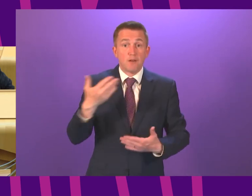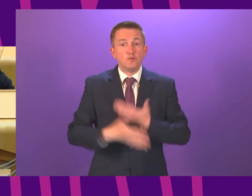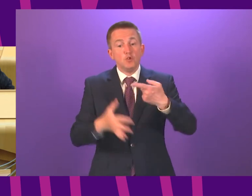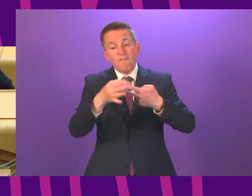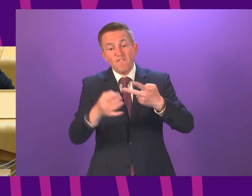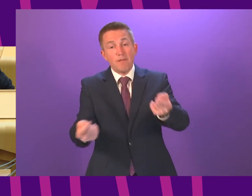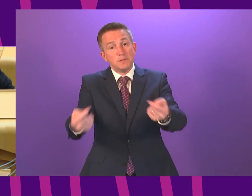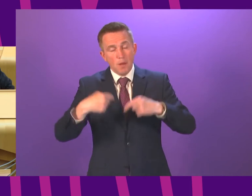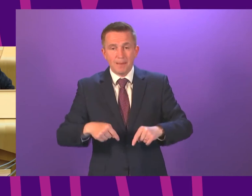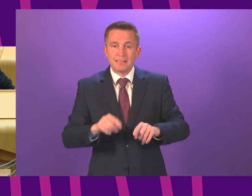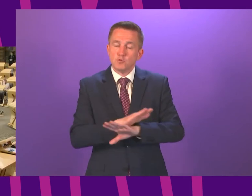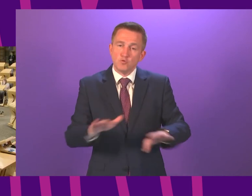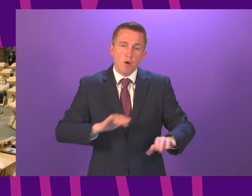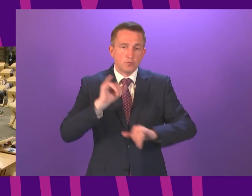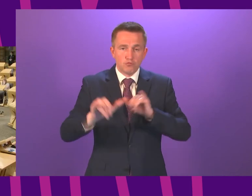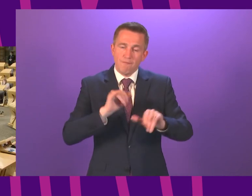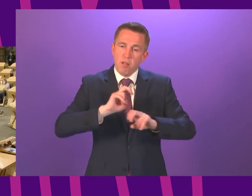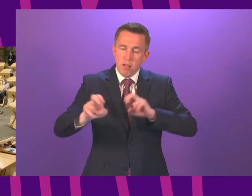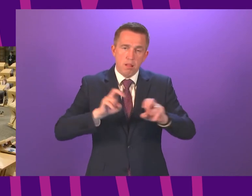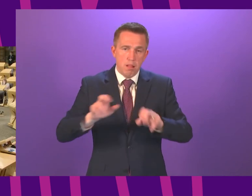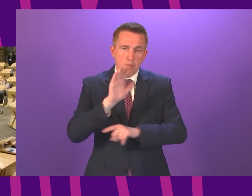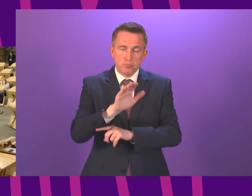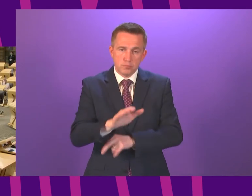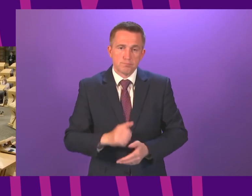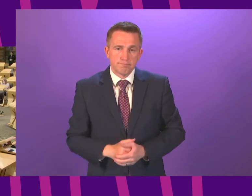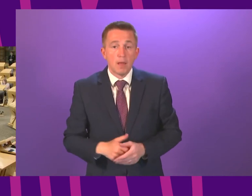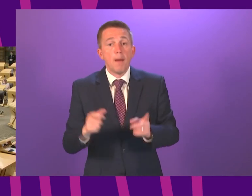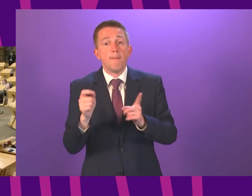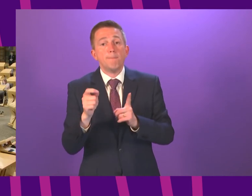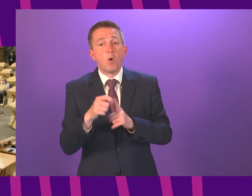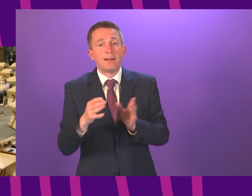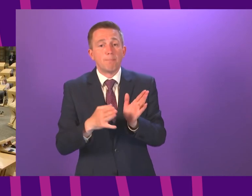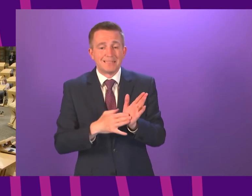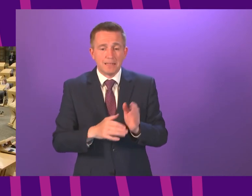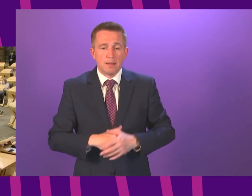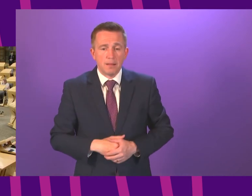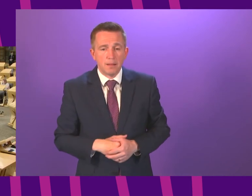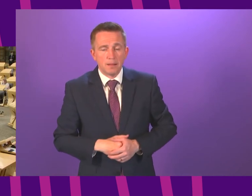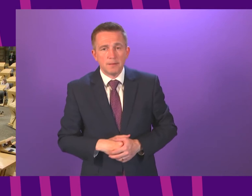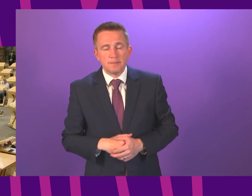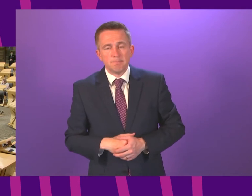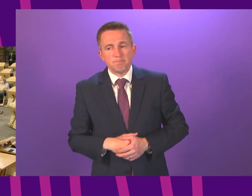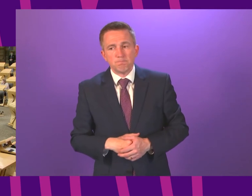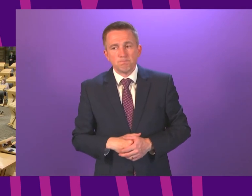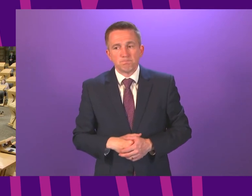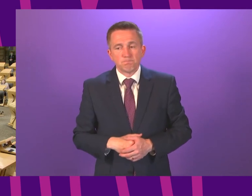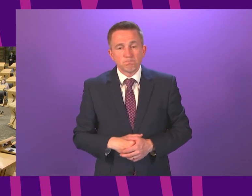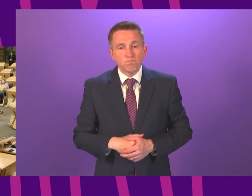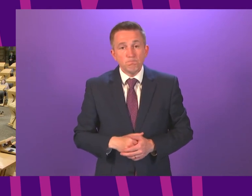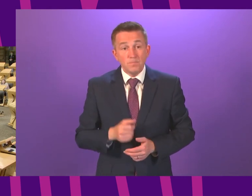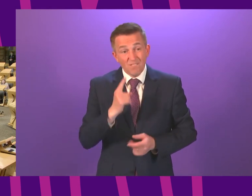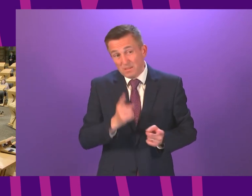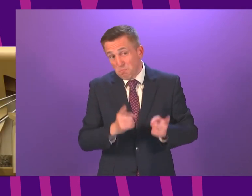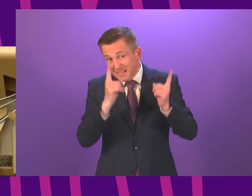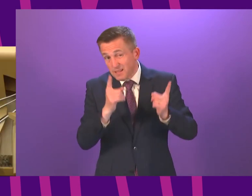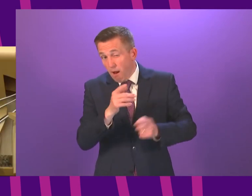of the virus pose to us Pauline McNeill to be followed by Stuart Macmillan does the First Minister agree that it's time